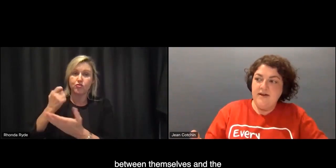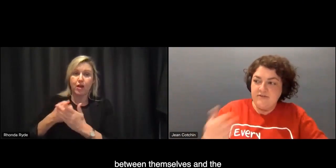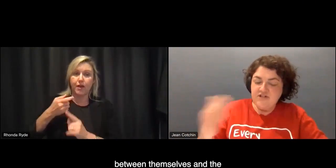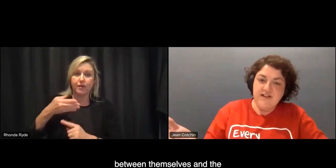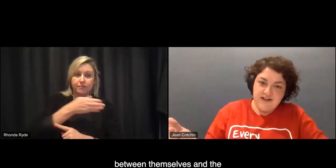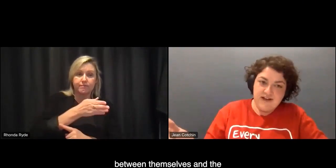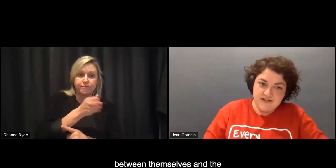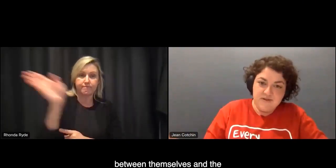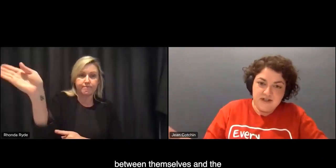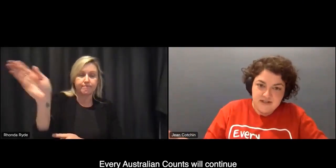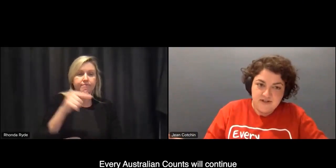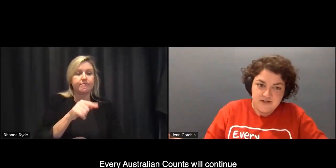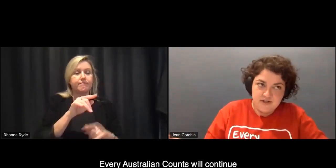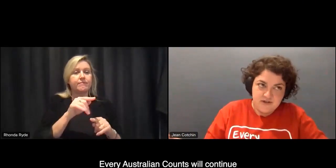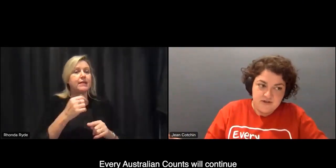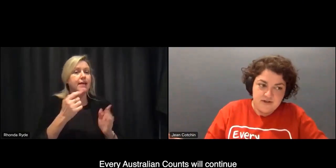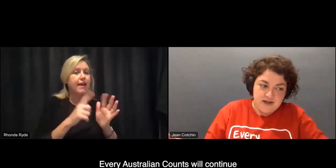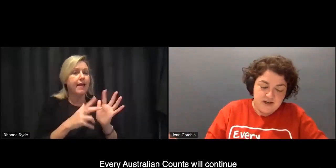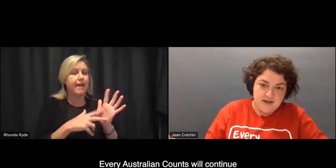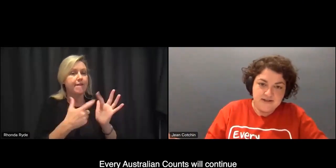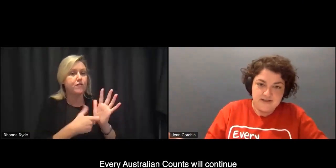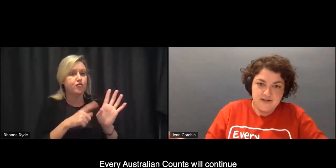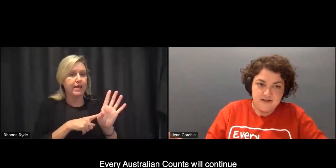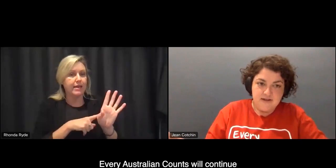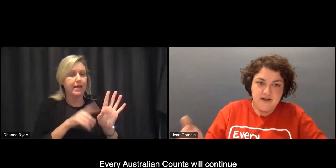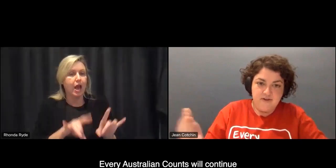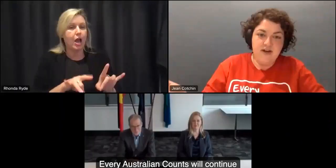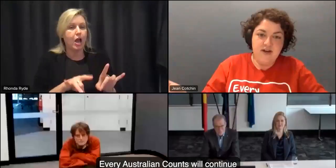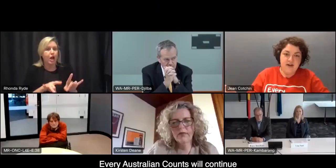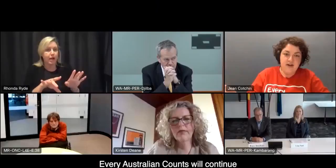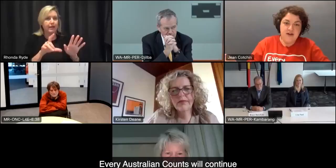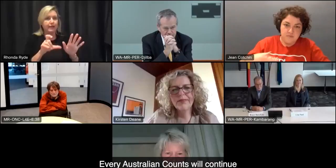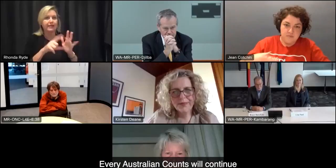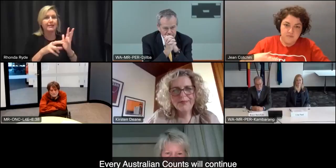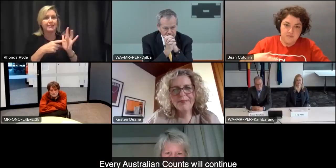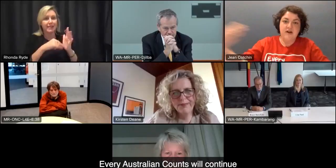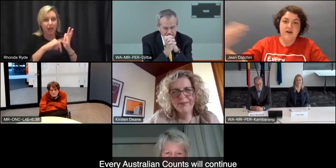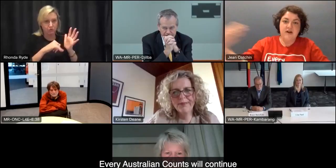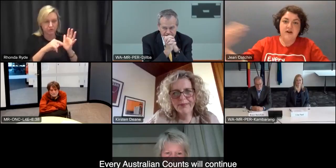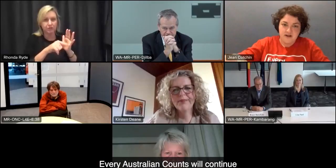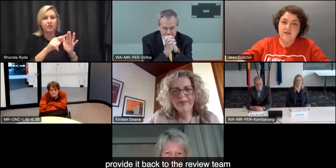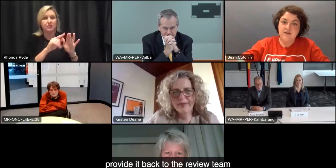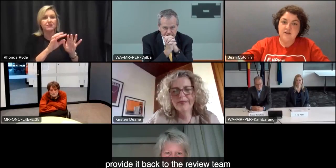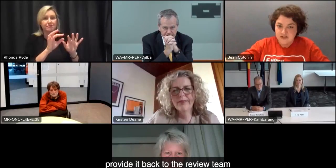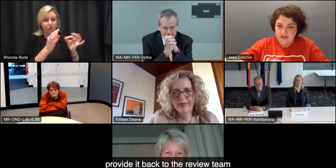every australian council will continue to uh ask for your feedback and help provide it back to the review team for